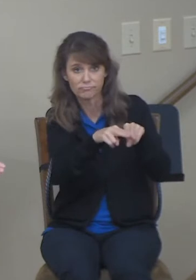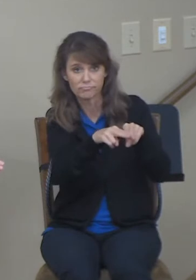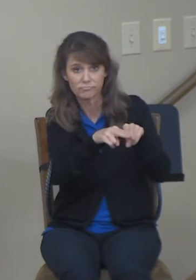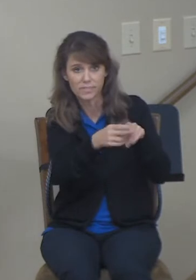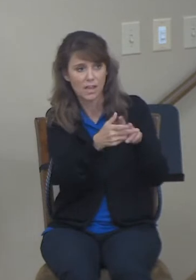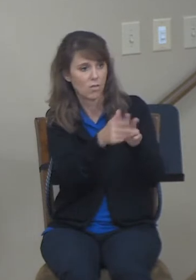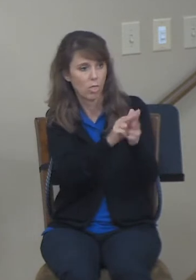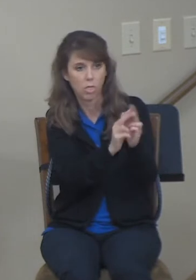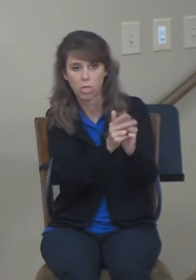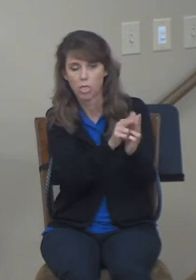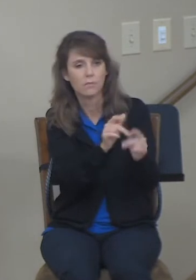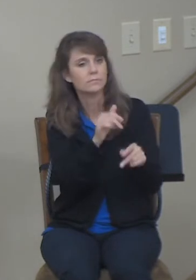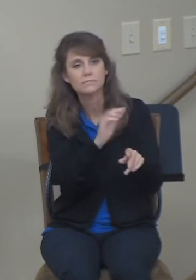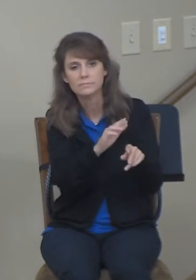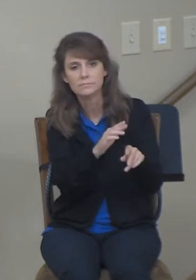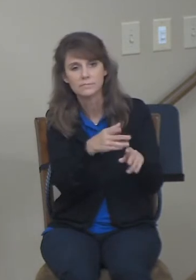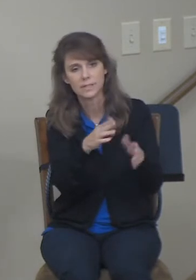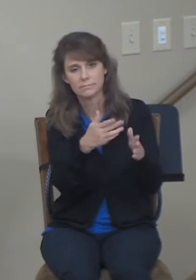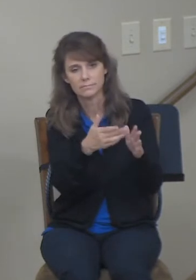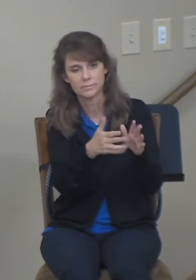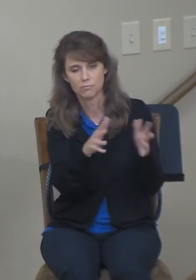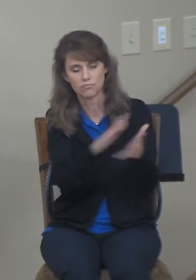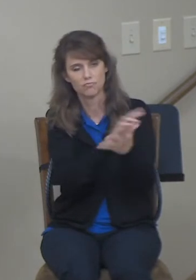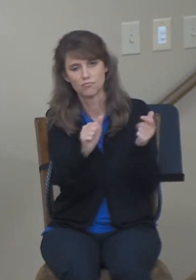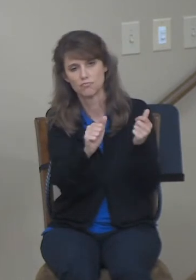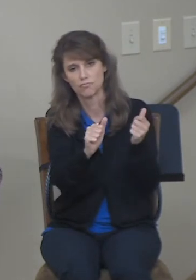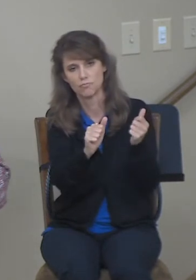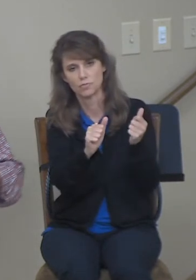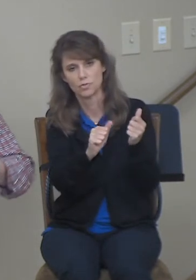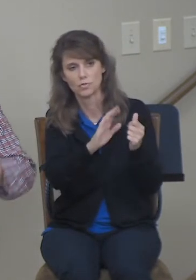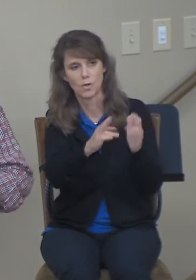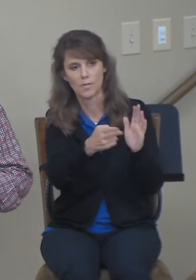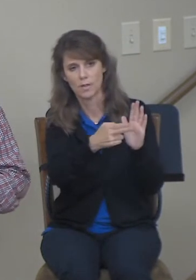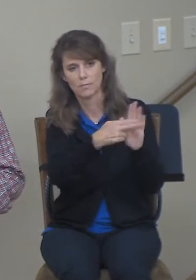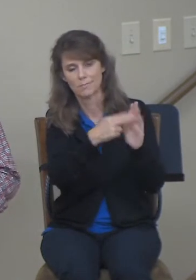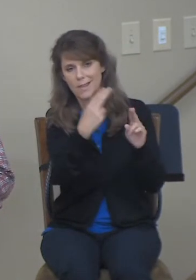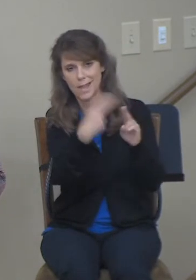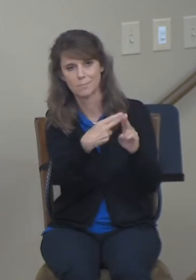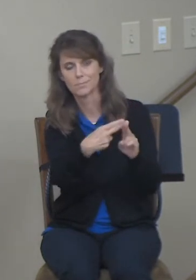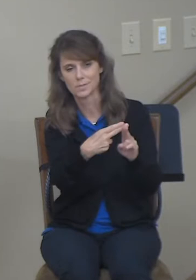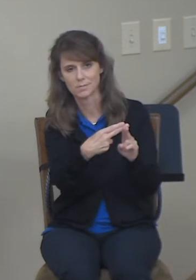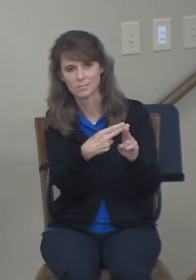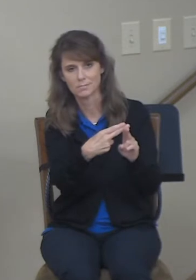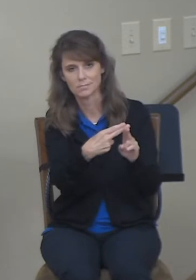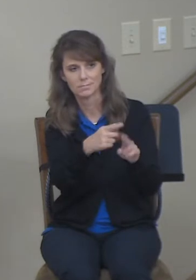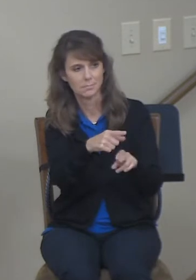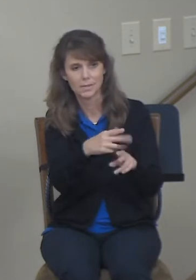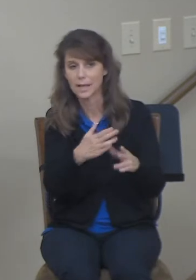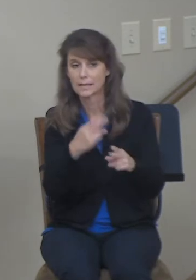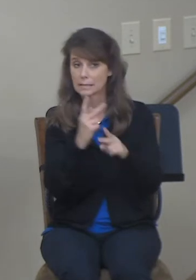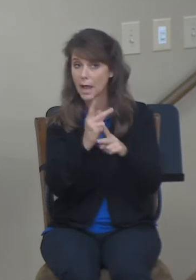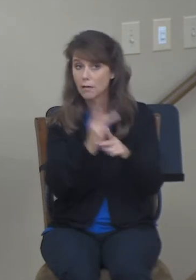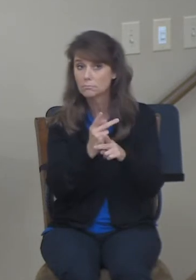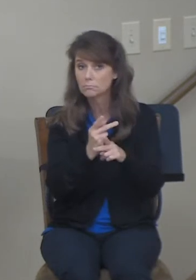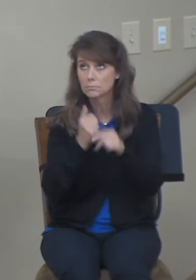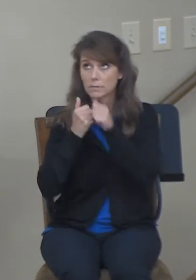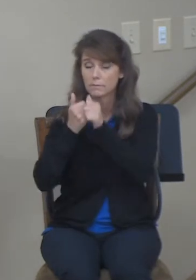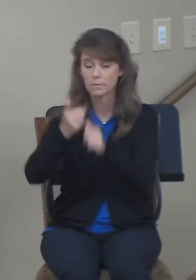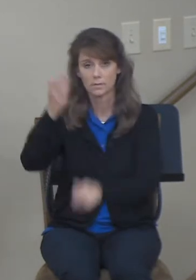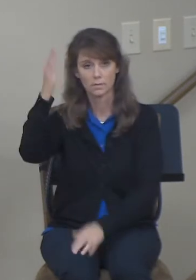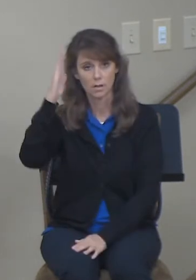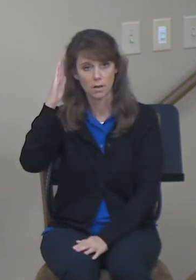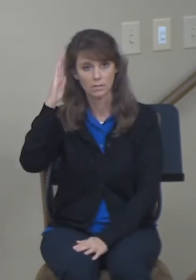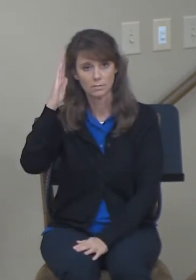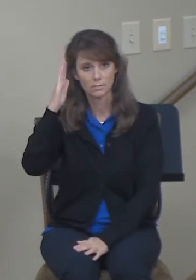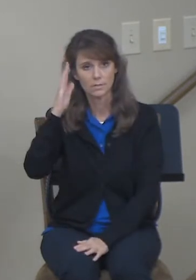was, maybe it would have gone undiscovered, I don't know. But just know that an excellent name is something to aspire to, and it's something to